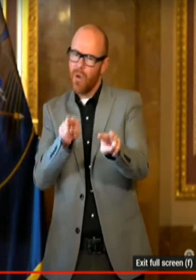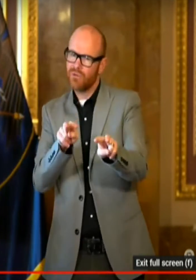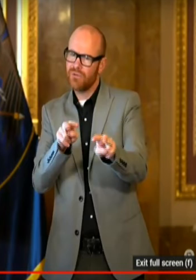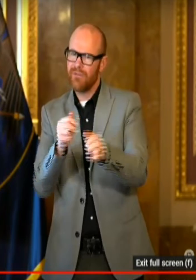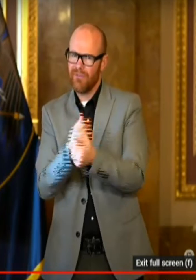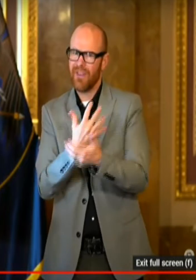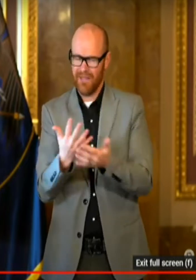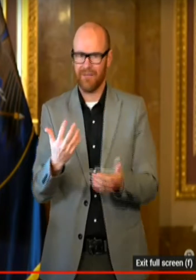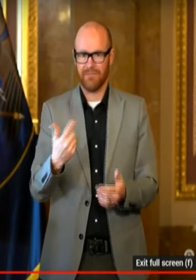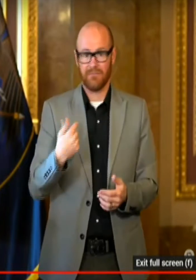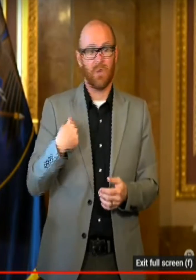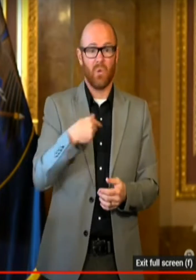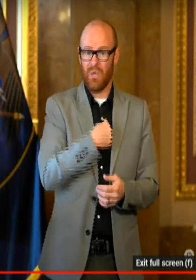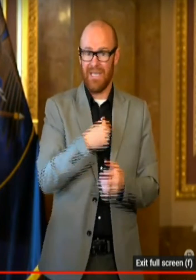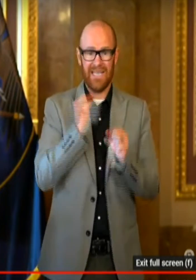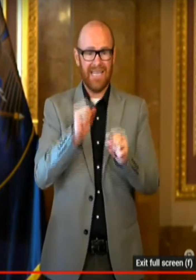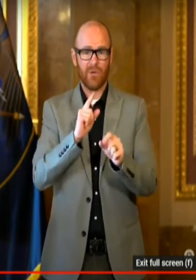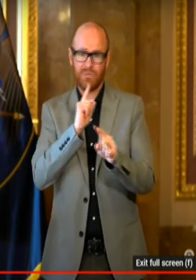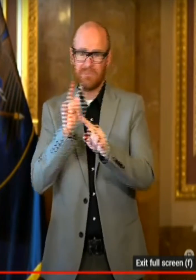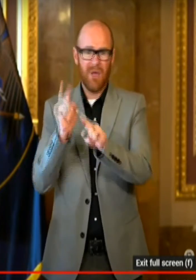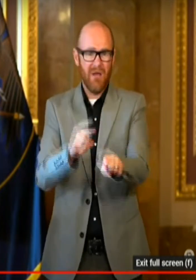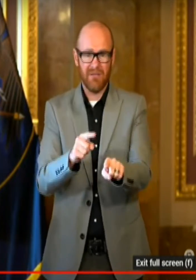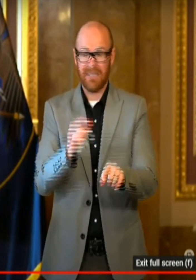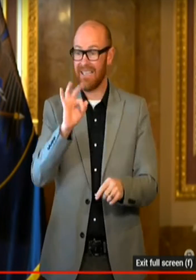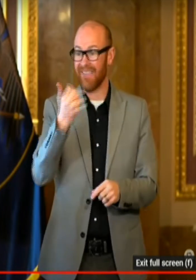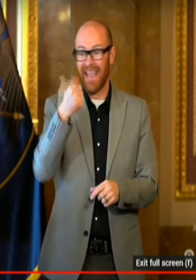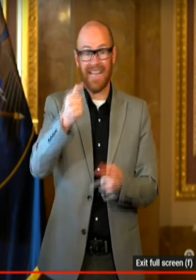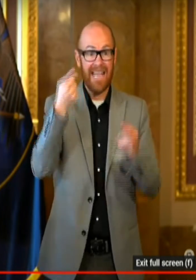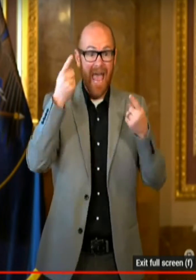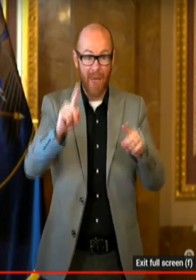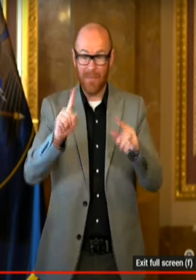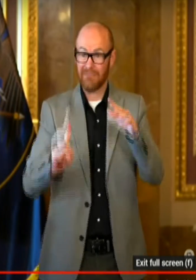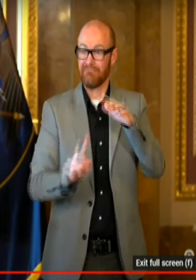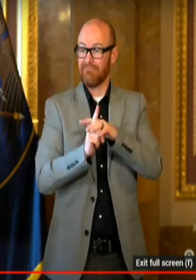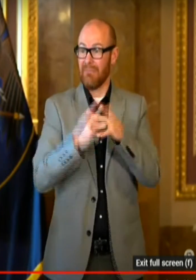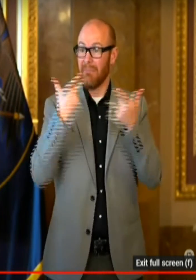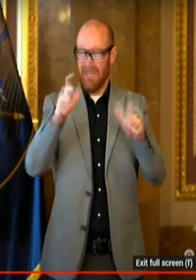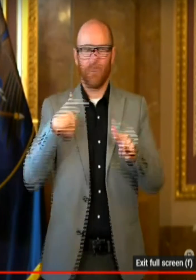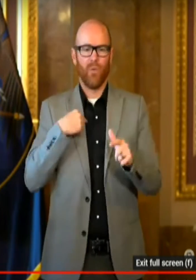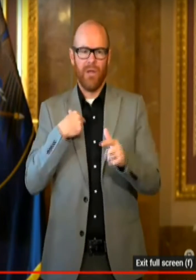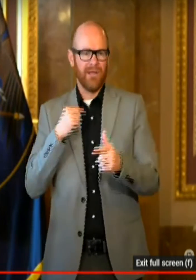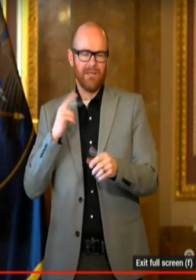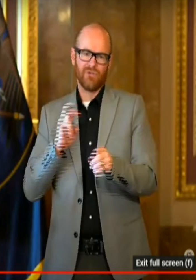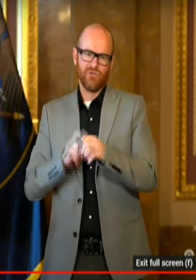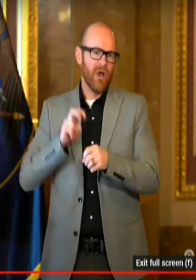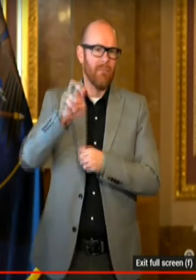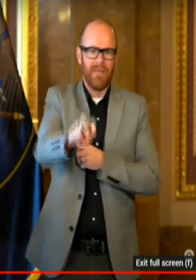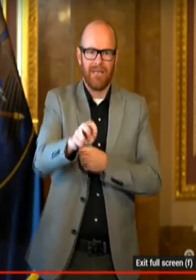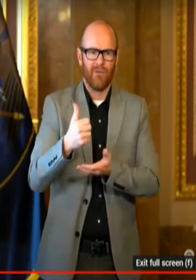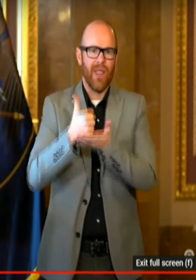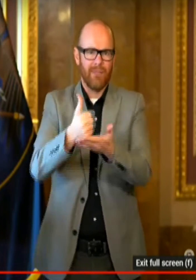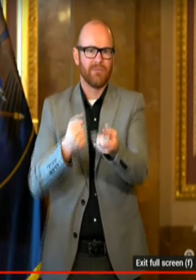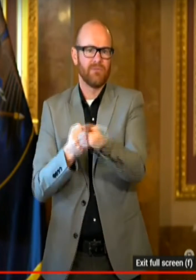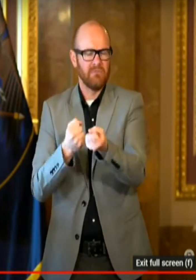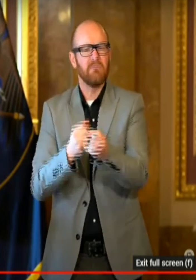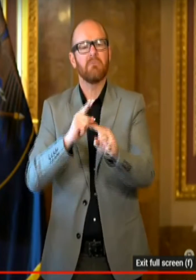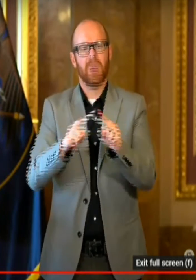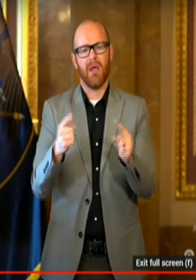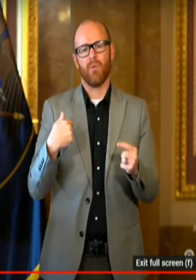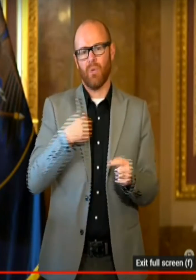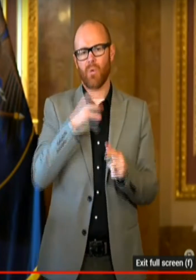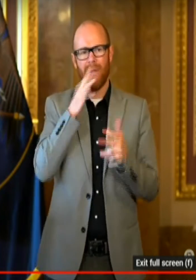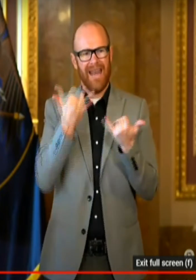we can respond, we can ramp back up from that study state if we need to. But for now, we're going to be moving forward with this longer-term trend